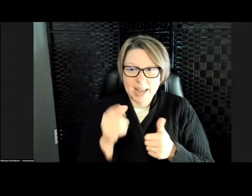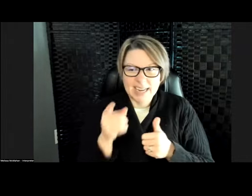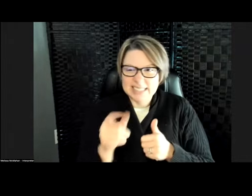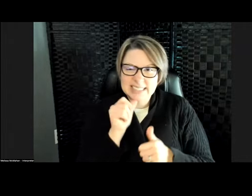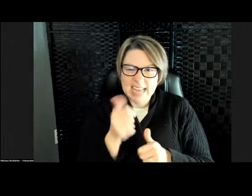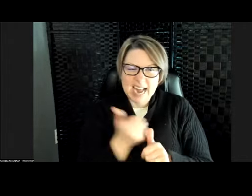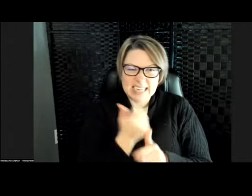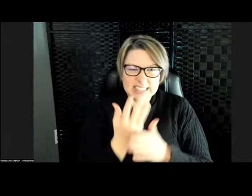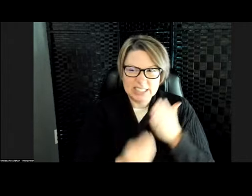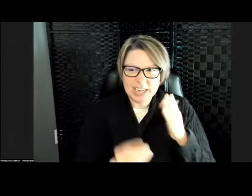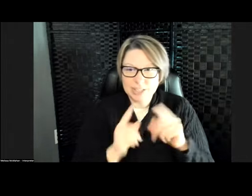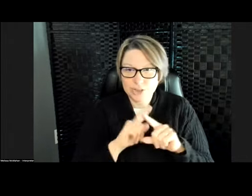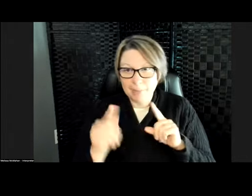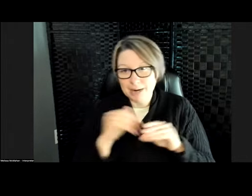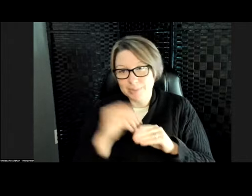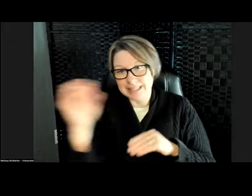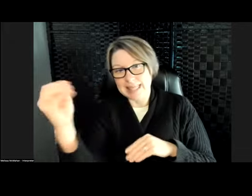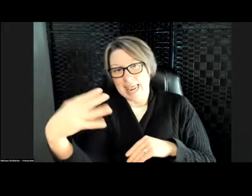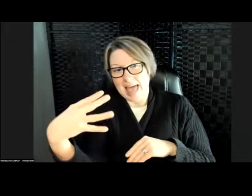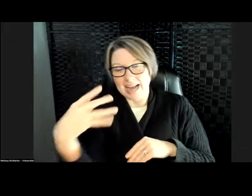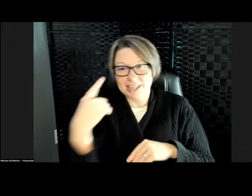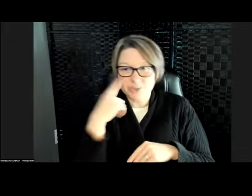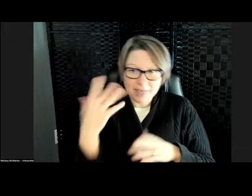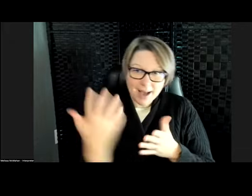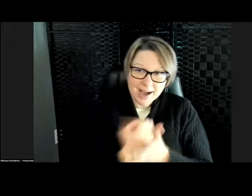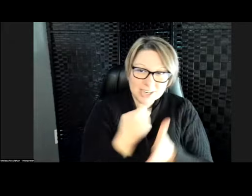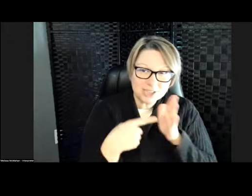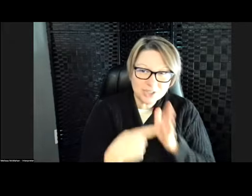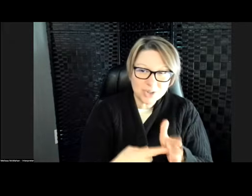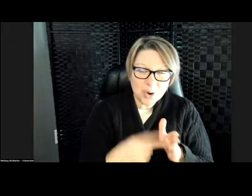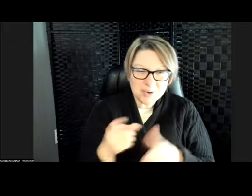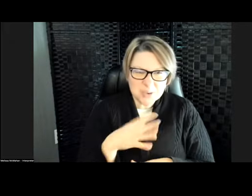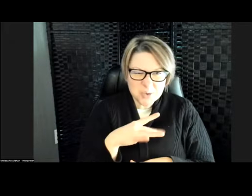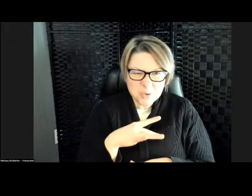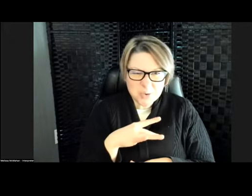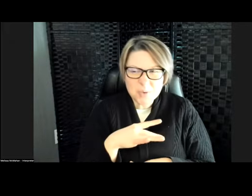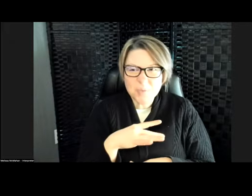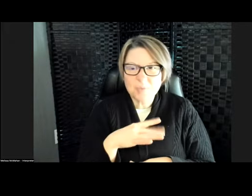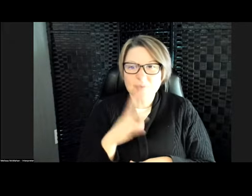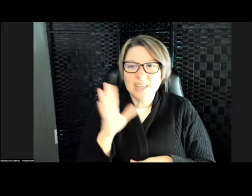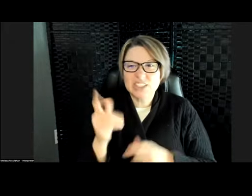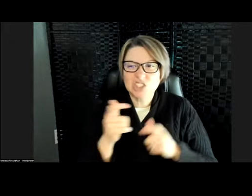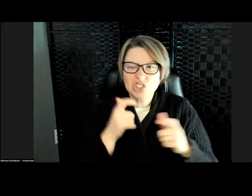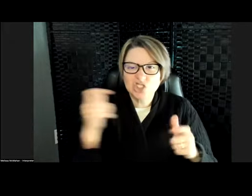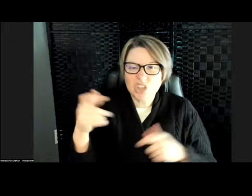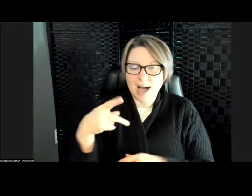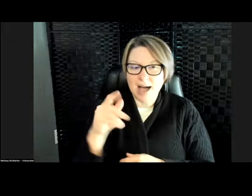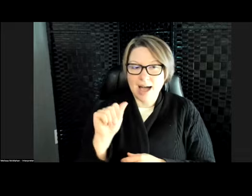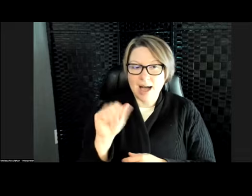was in the light. So I wanted to show you him because he's pretty cool. This is our giant Pacific octopus named Walter.